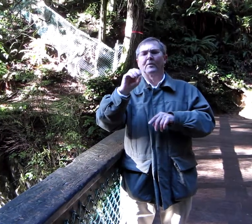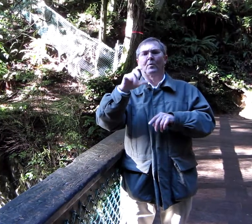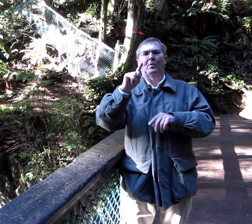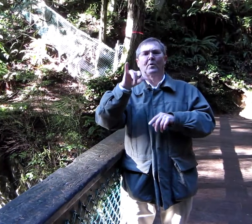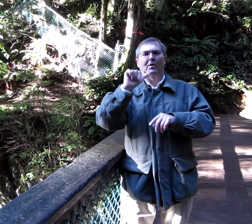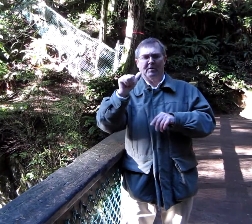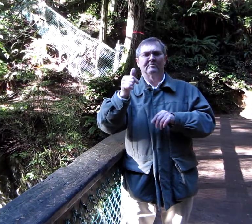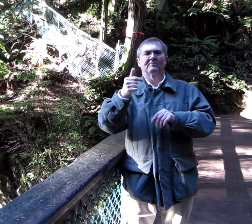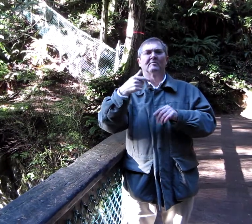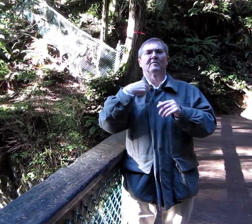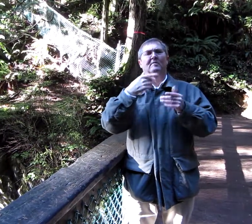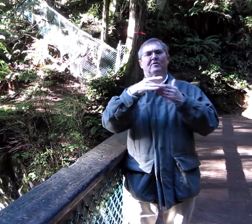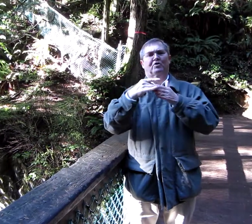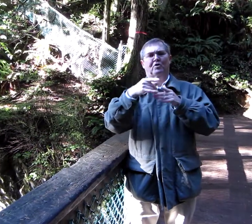form